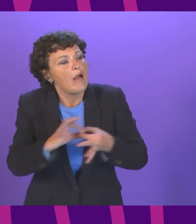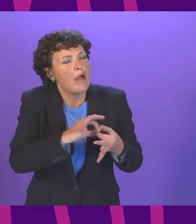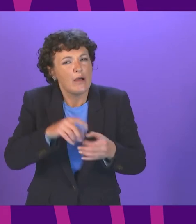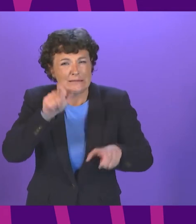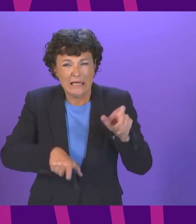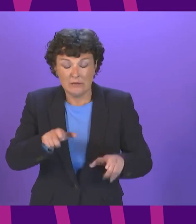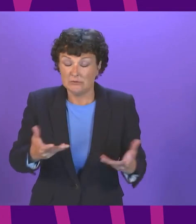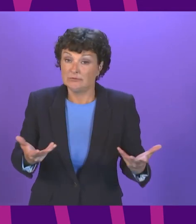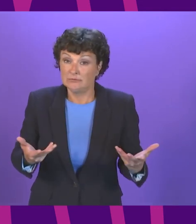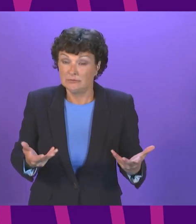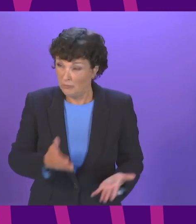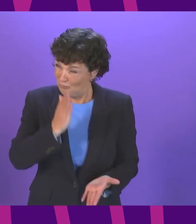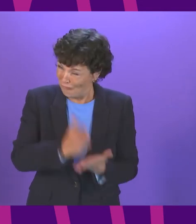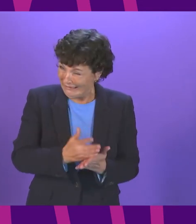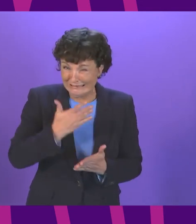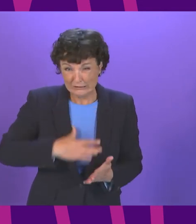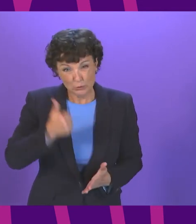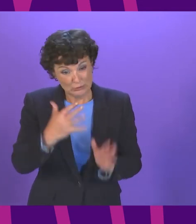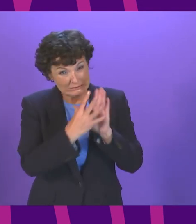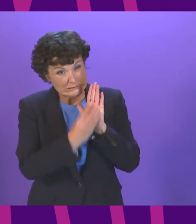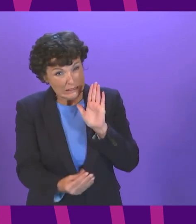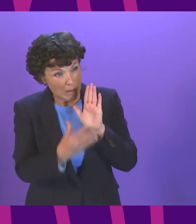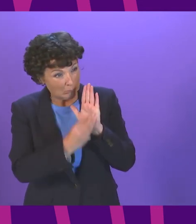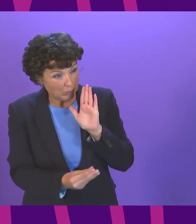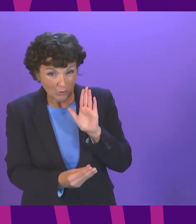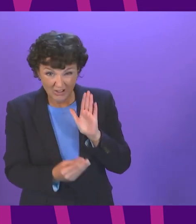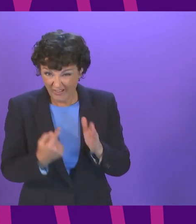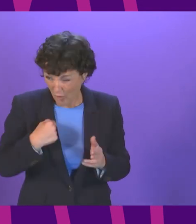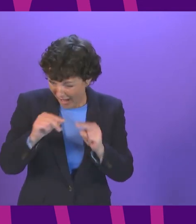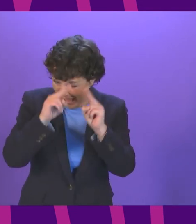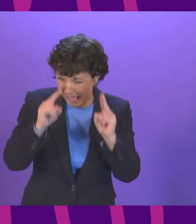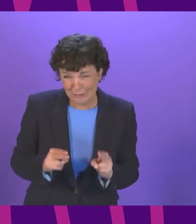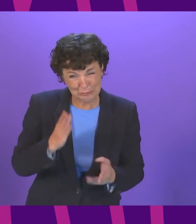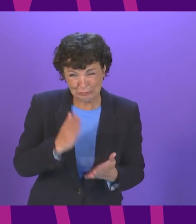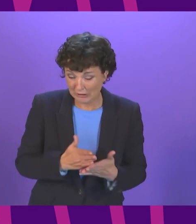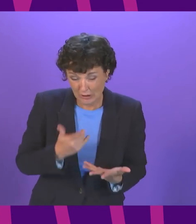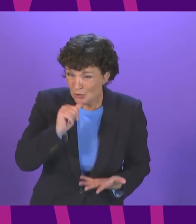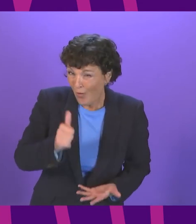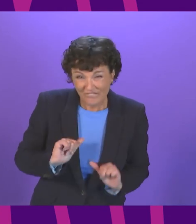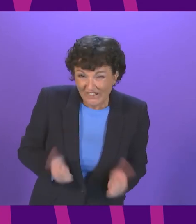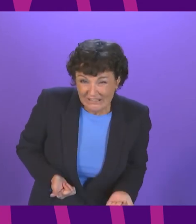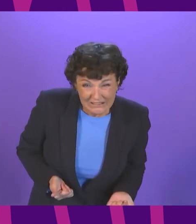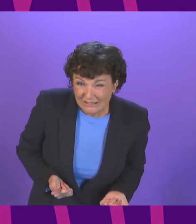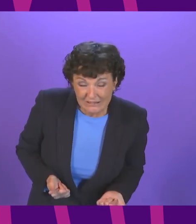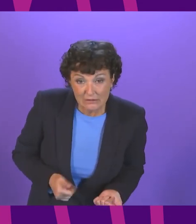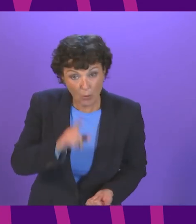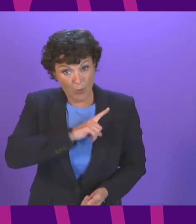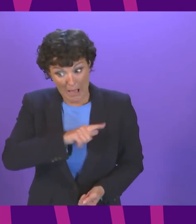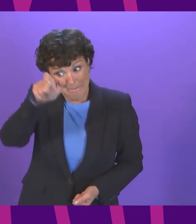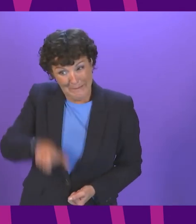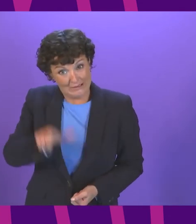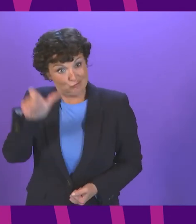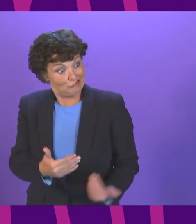example that our housing system is broken a press comment from a housing convener charged with overseeing a council's homelessness